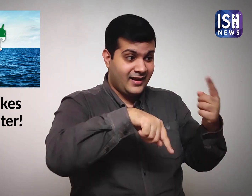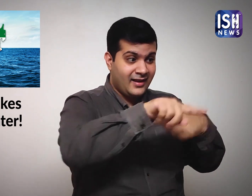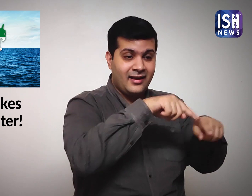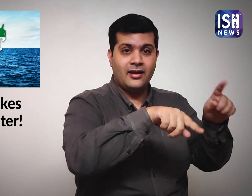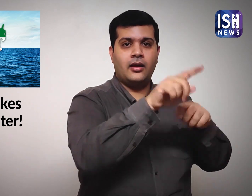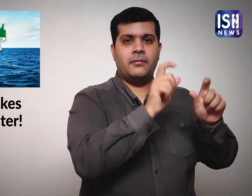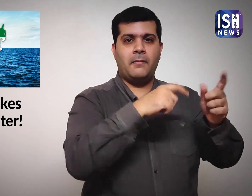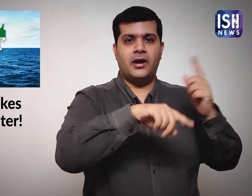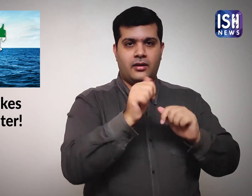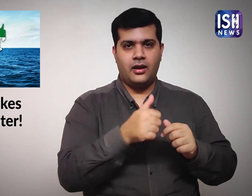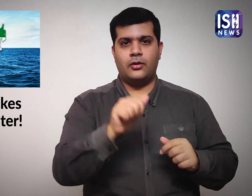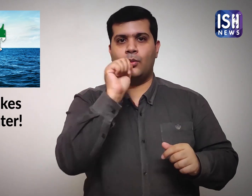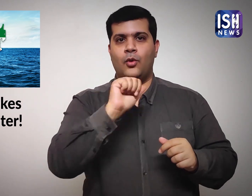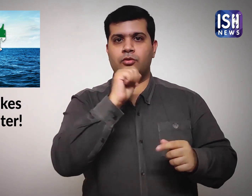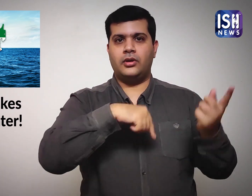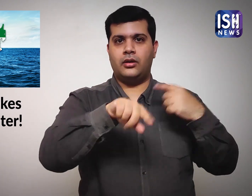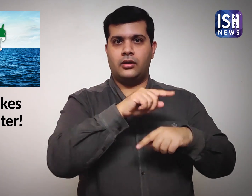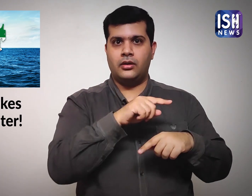This water can be used for drinking.